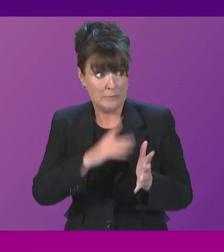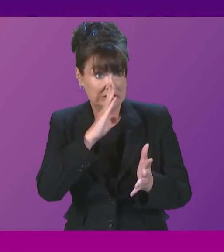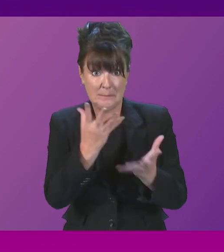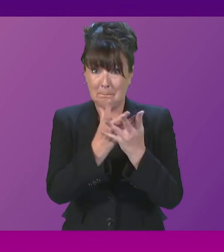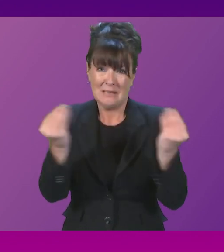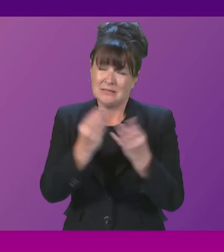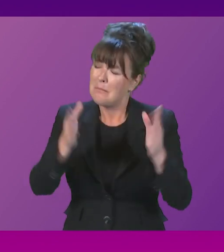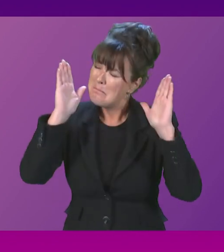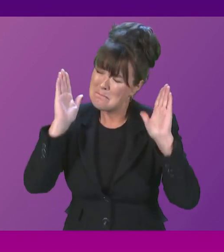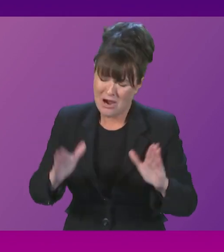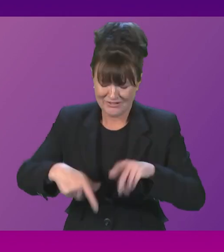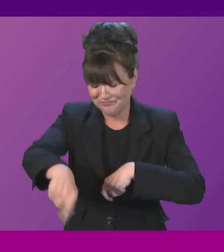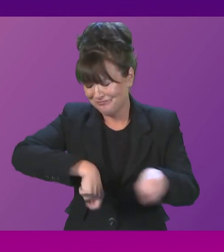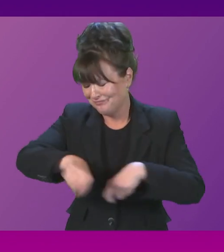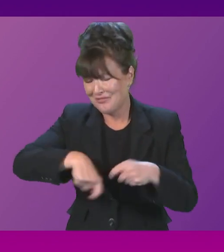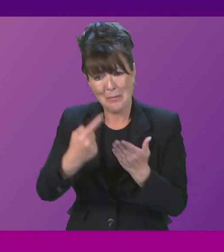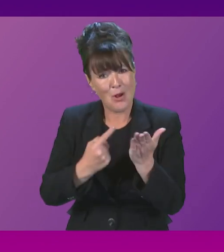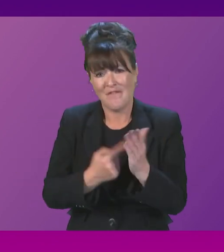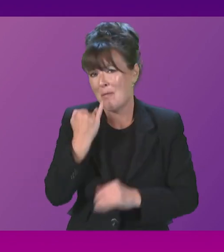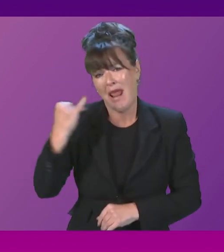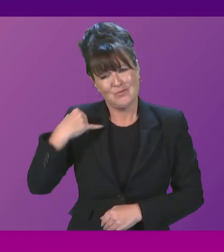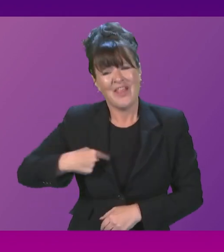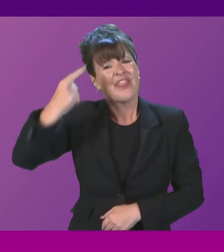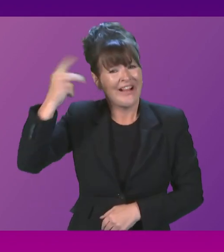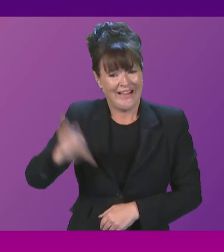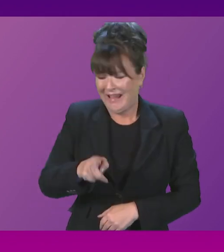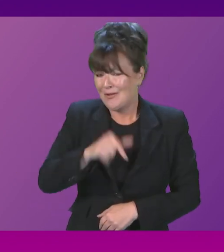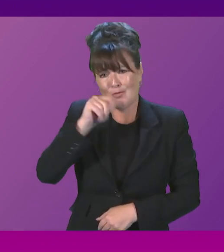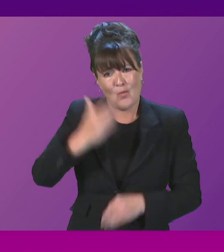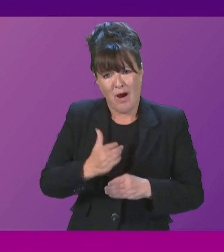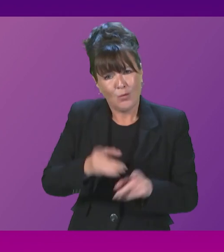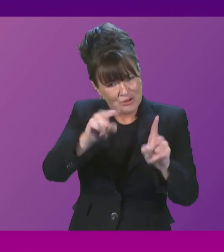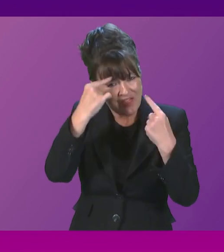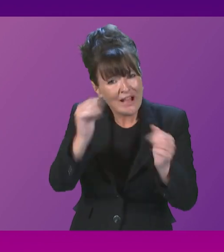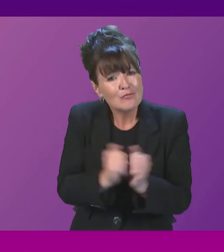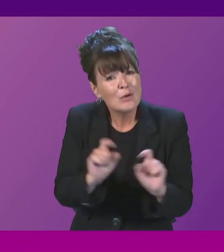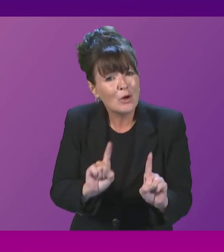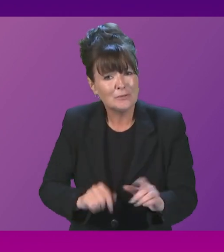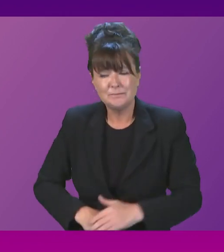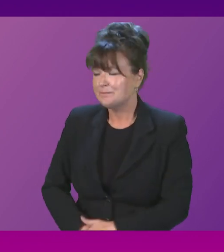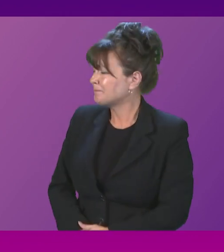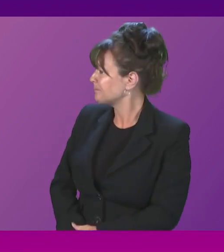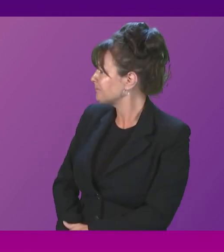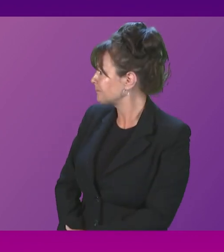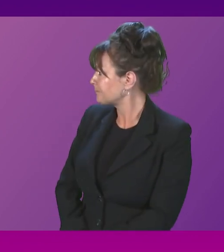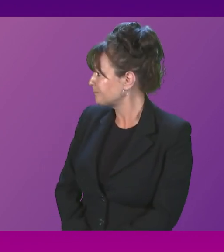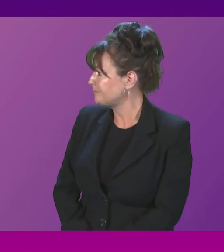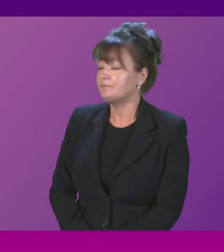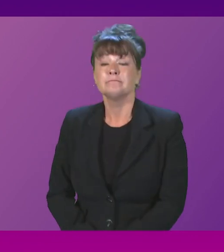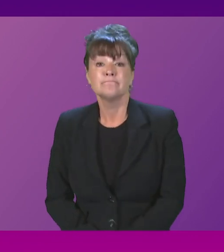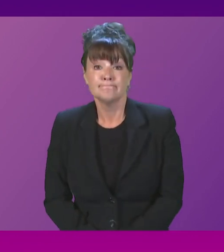the policies from last week and think again. First Minister, these